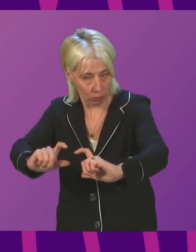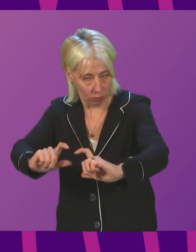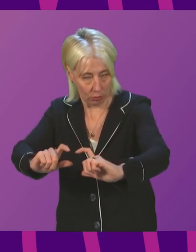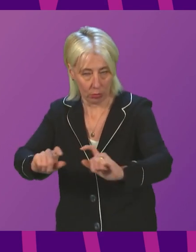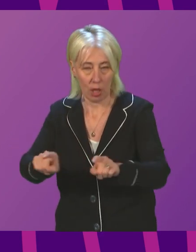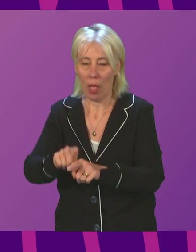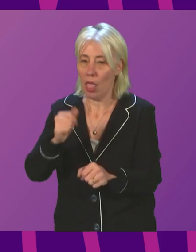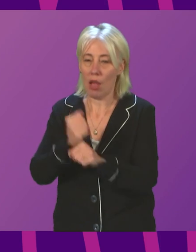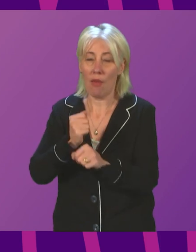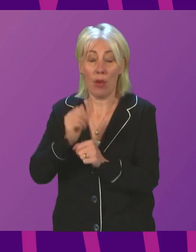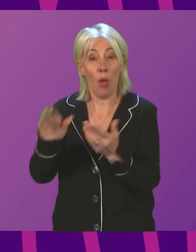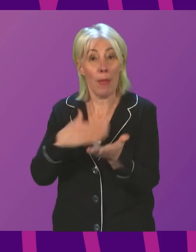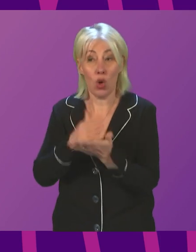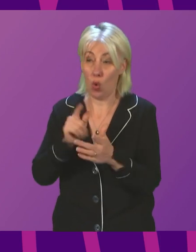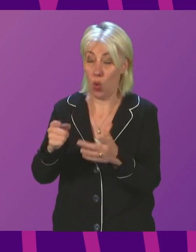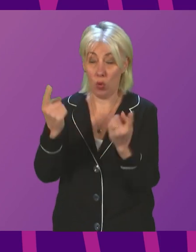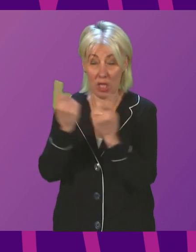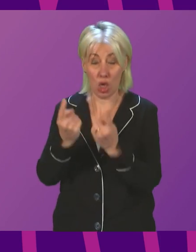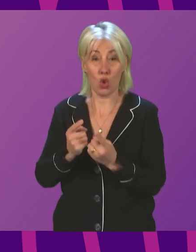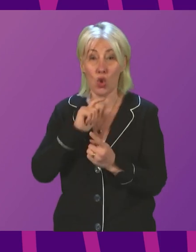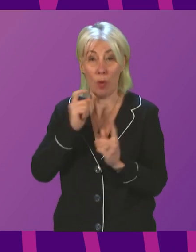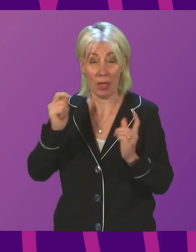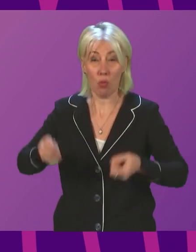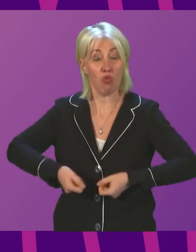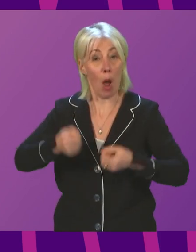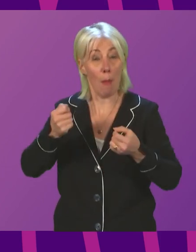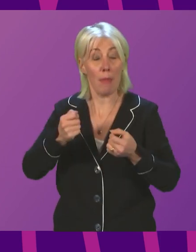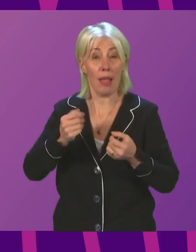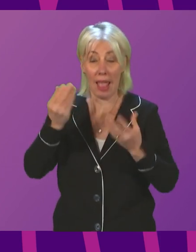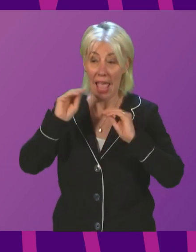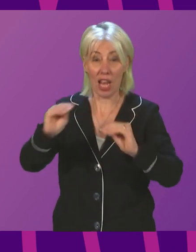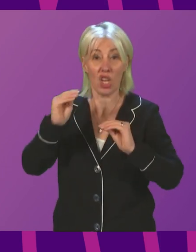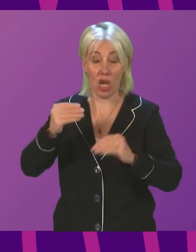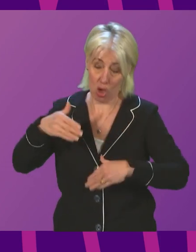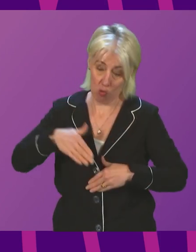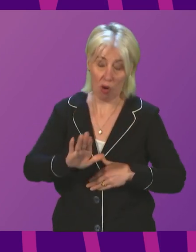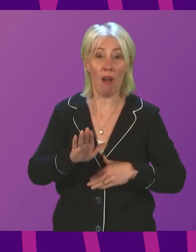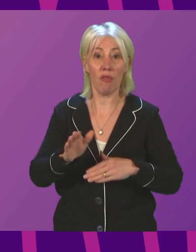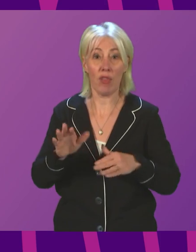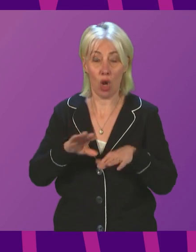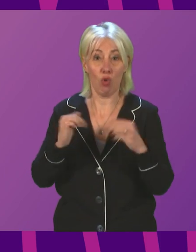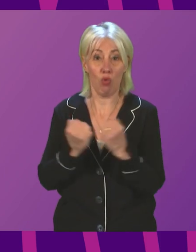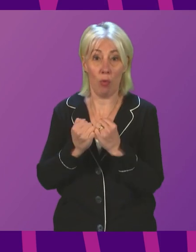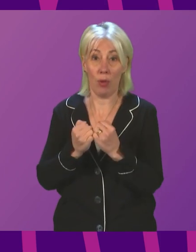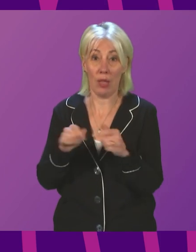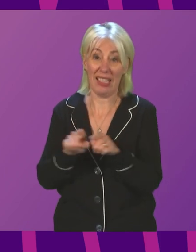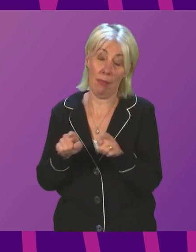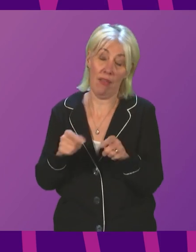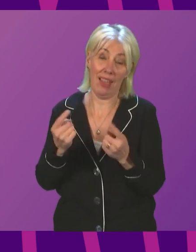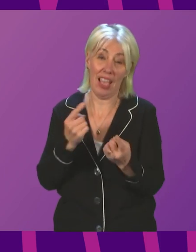Government will make sure that these issues are properly aired in the Education Recovery Group to address the concerns that have been raised today.